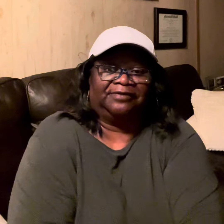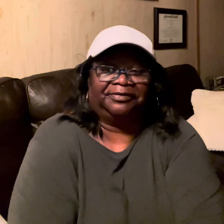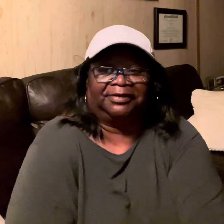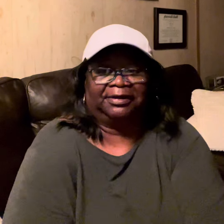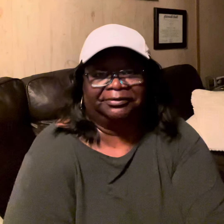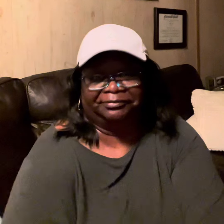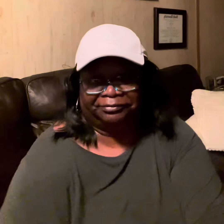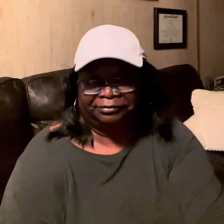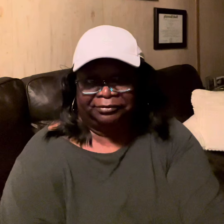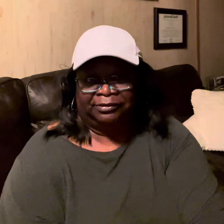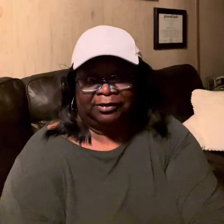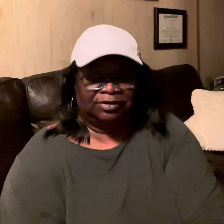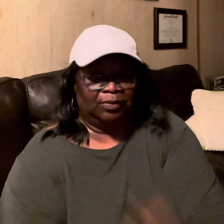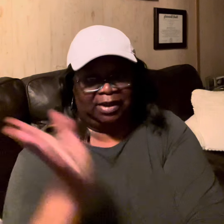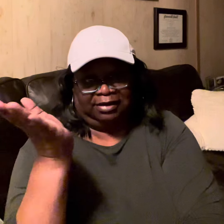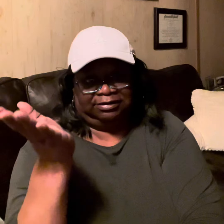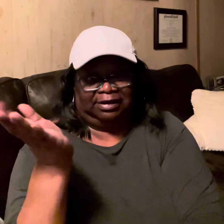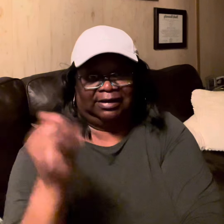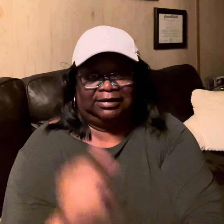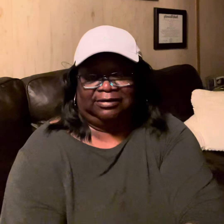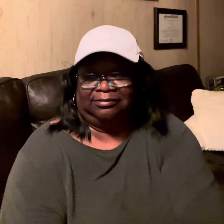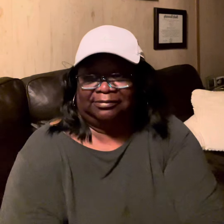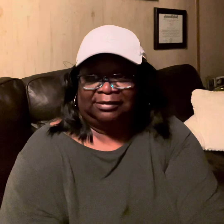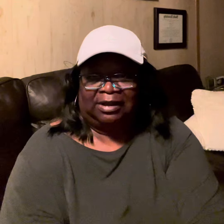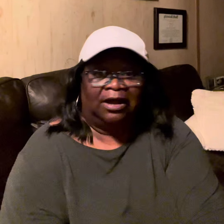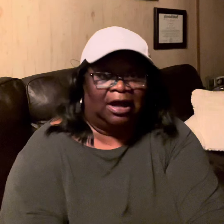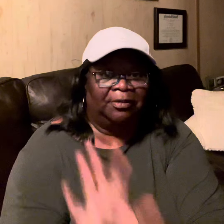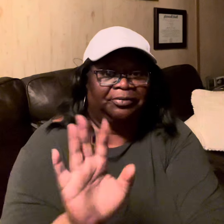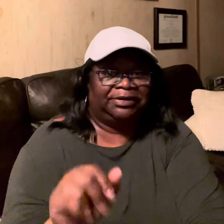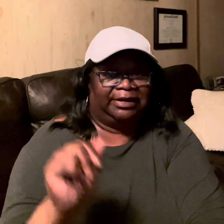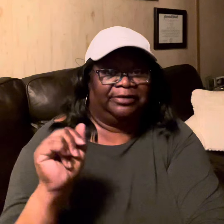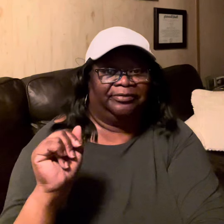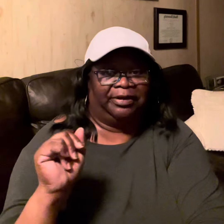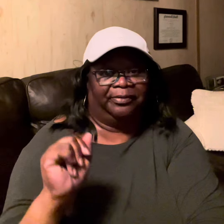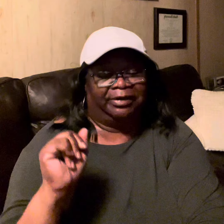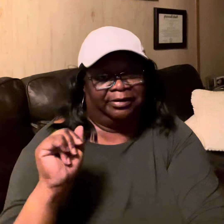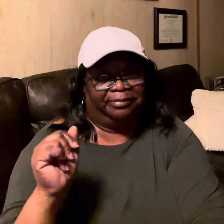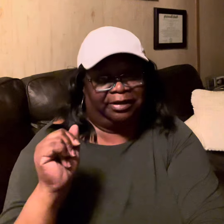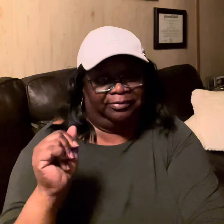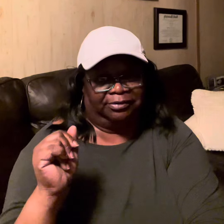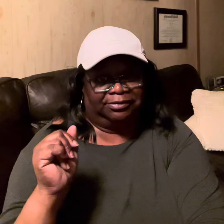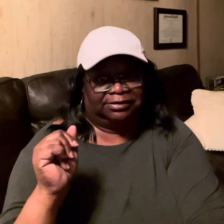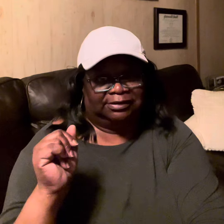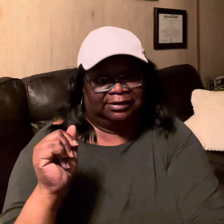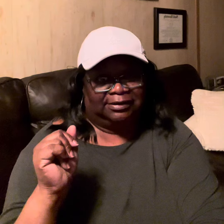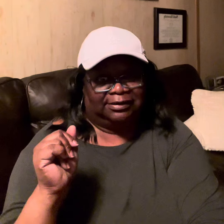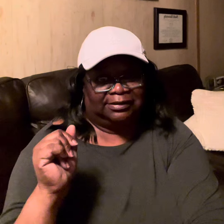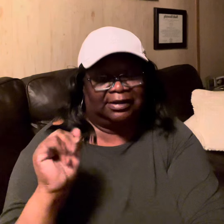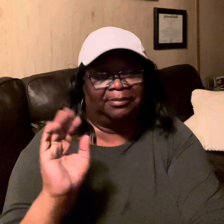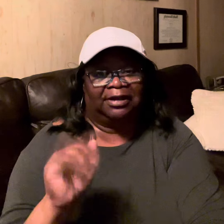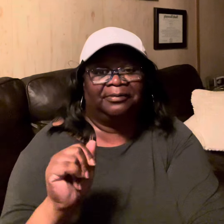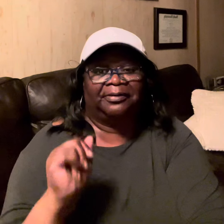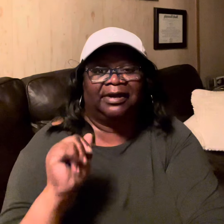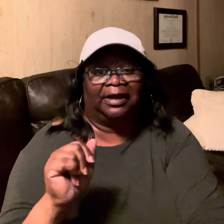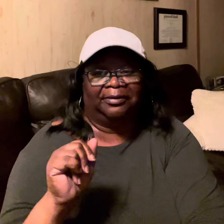everything so why should I leave I'm gonna redecorate one of her bedrooms I'm gonna help her out